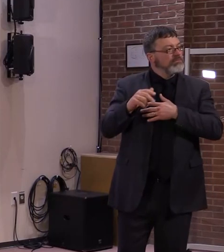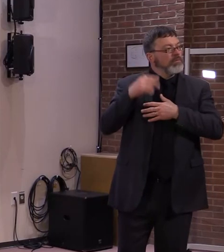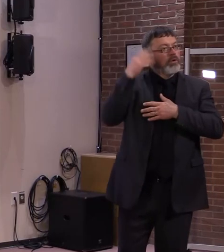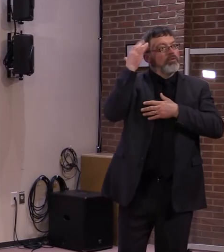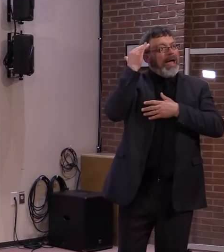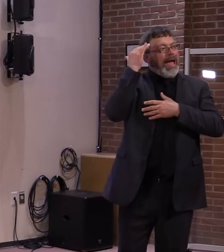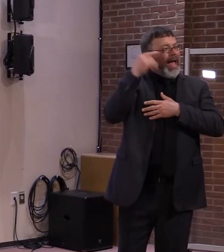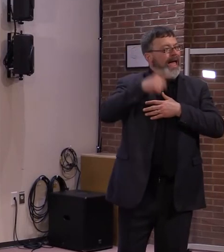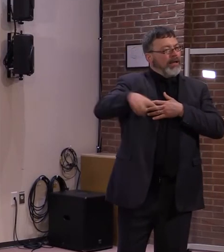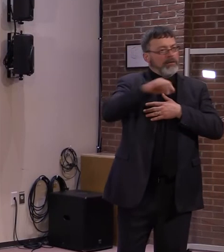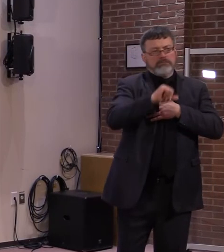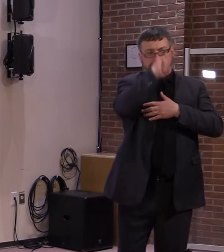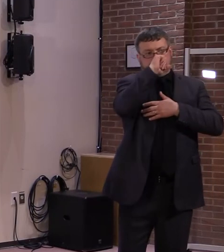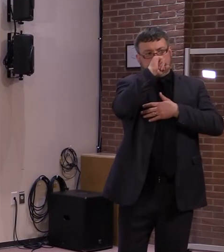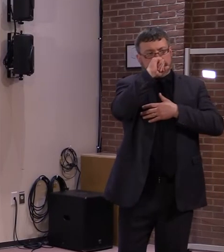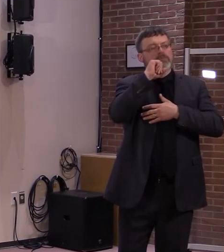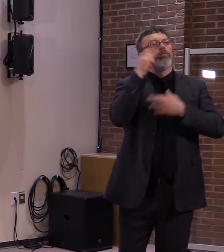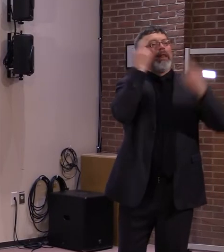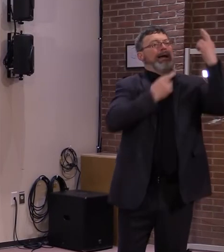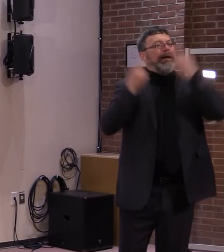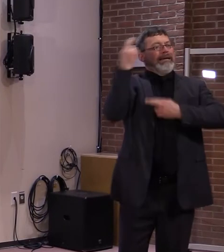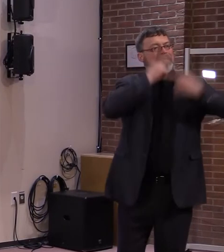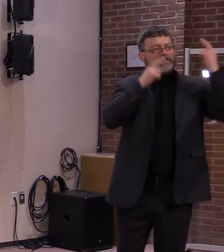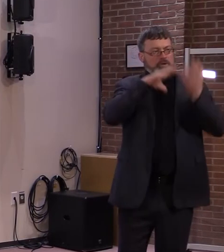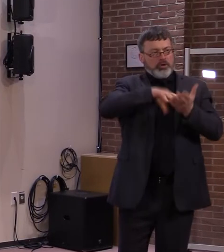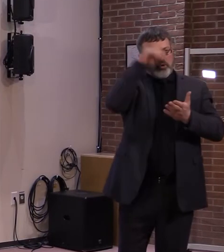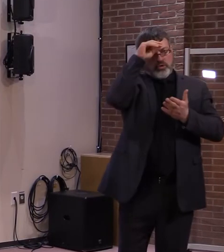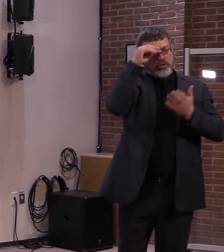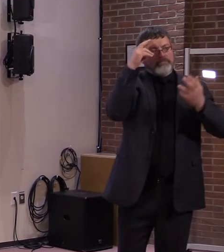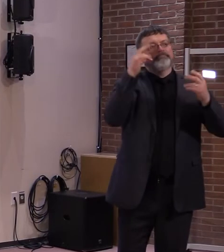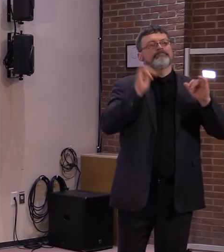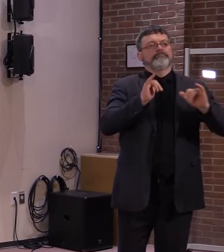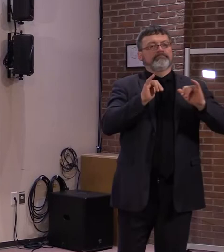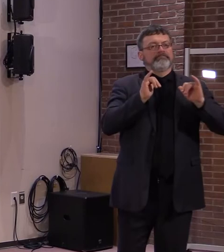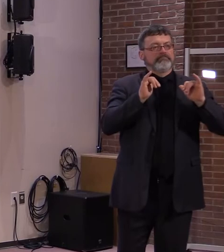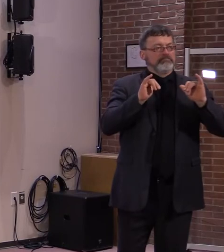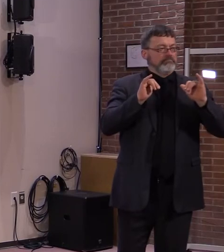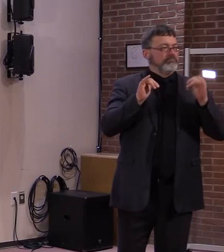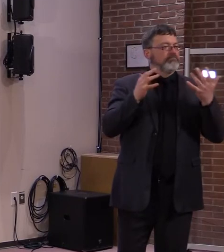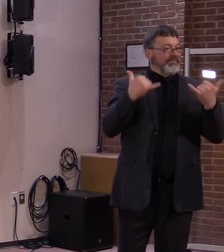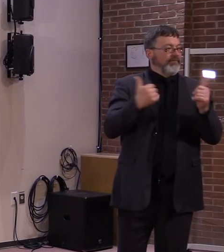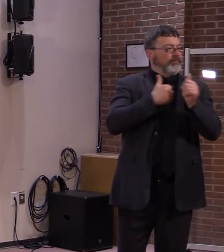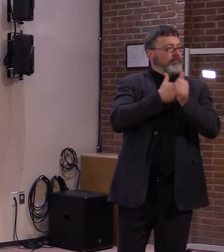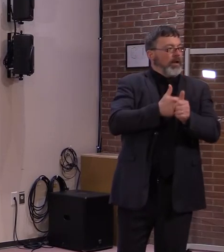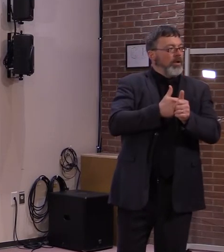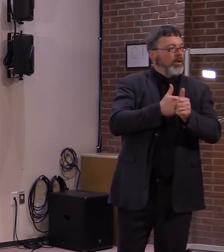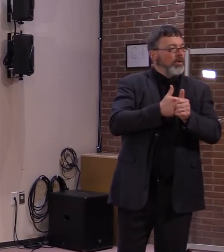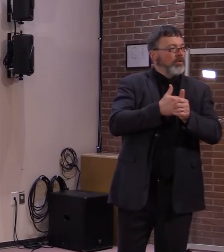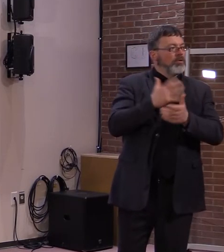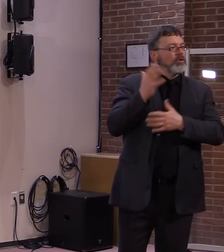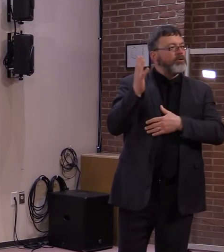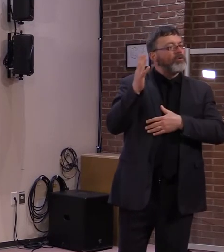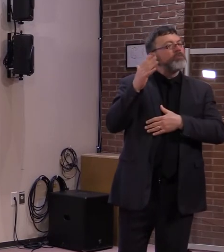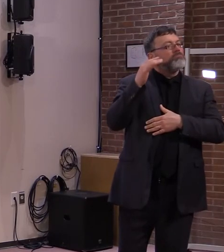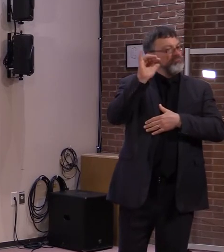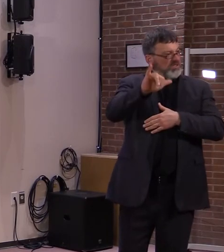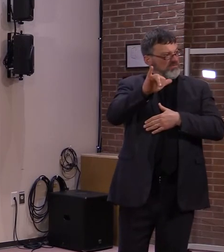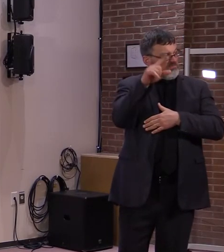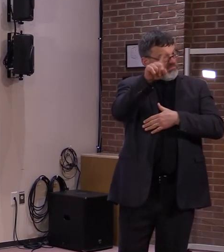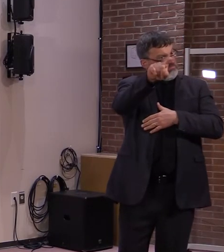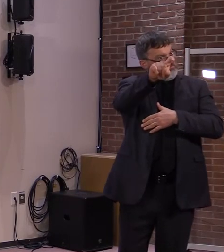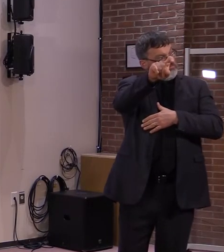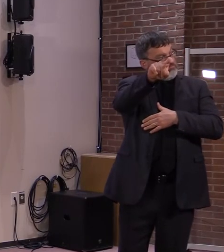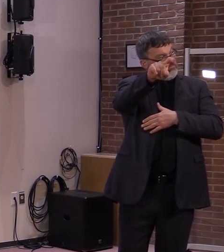coronavirus may be seasonal in nature and whether that carries with it the danger that